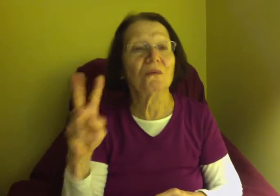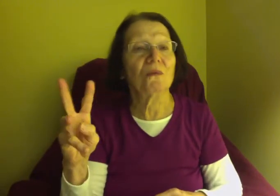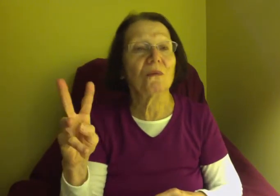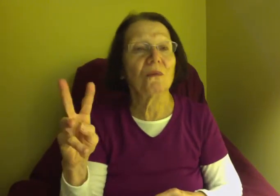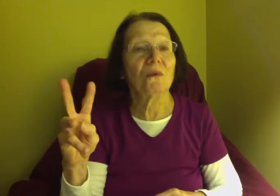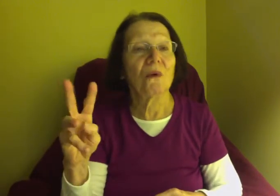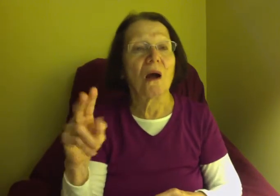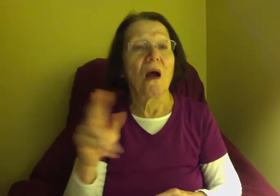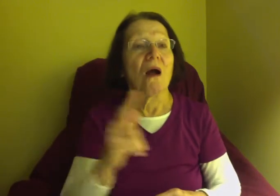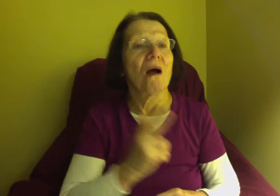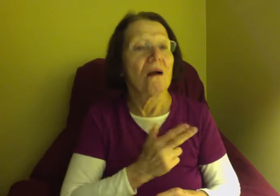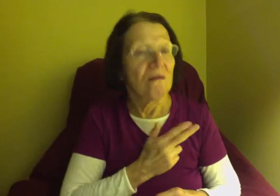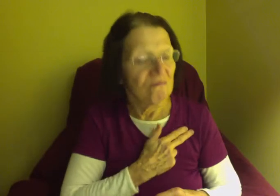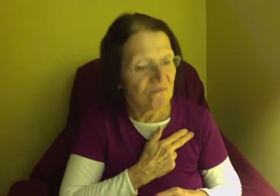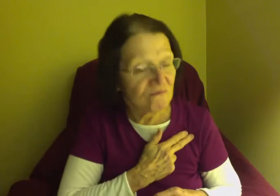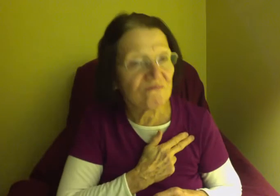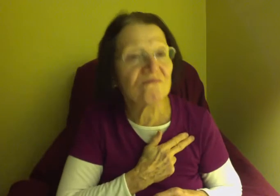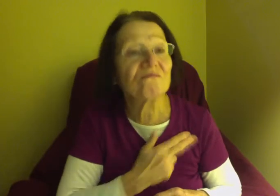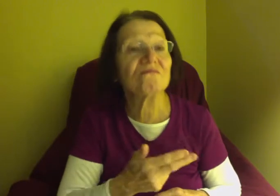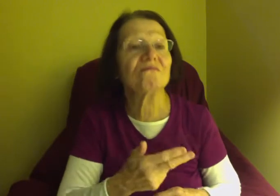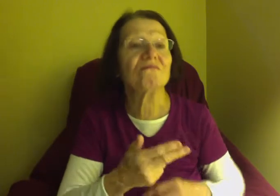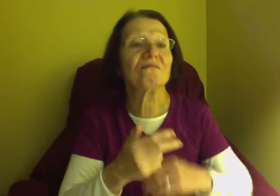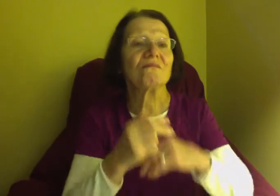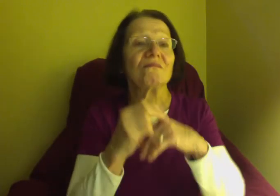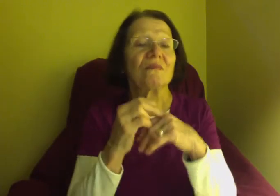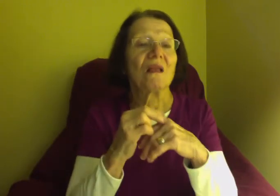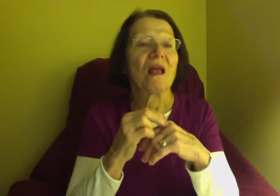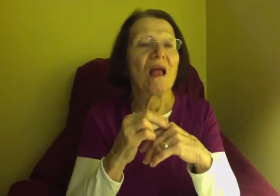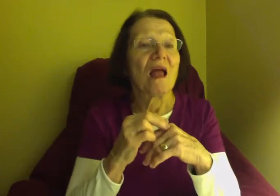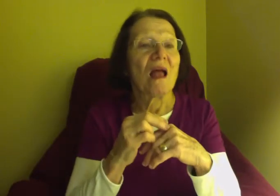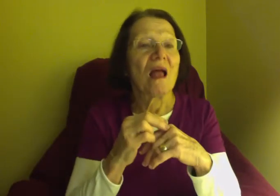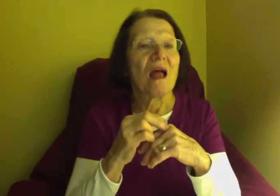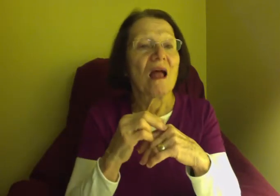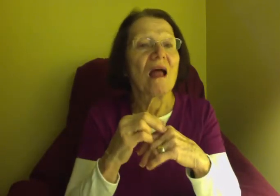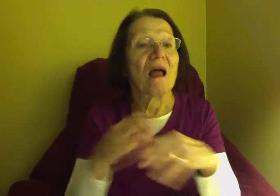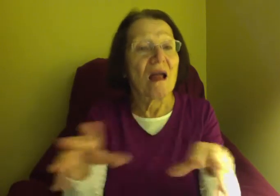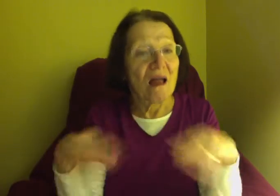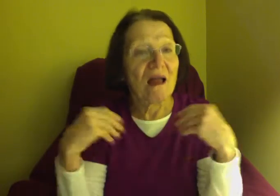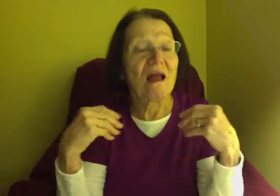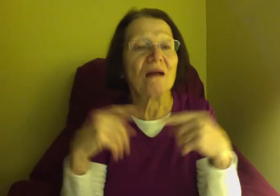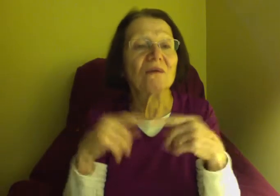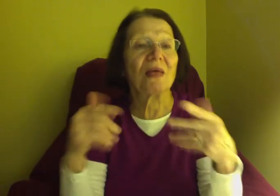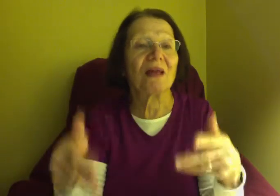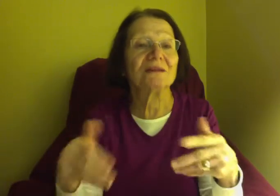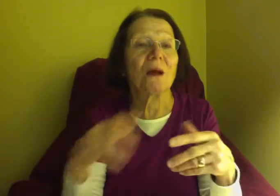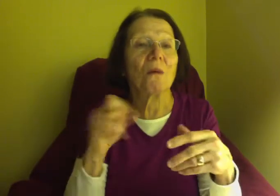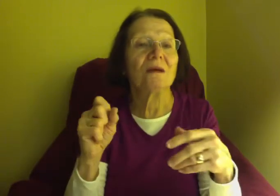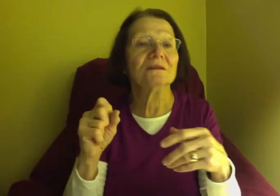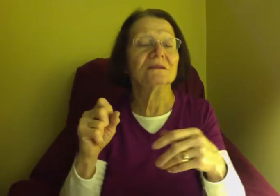. your dad other people